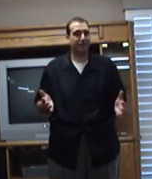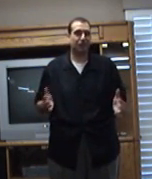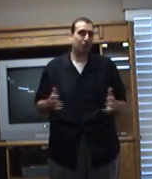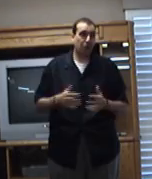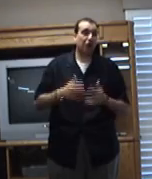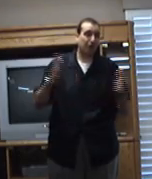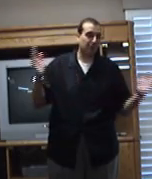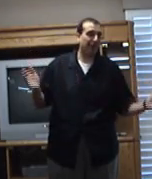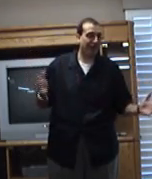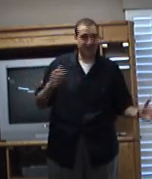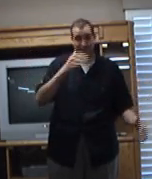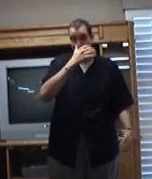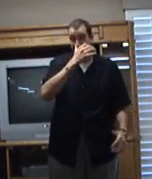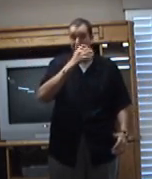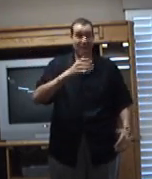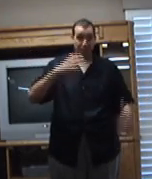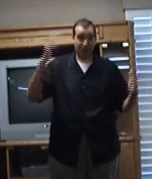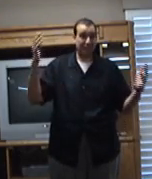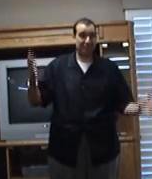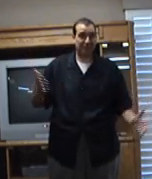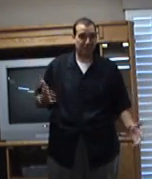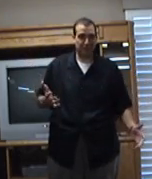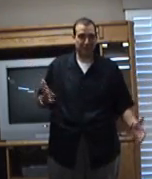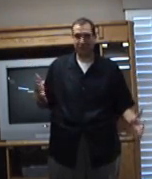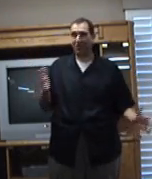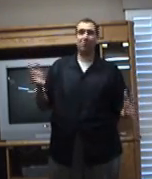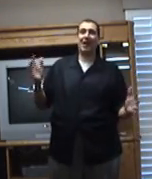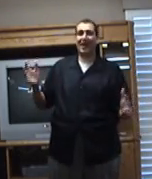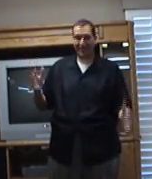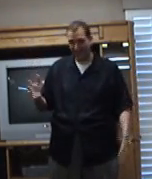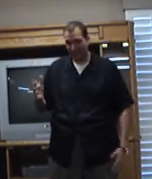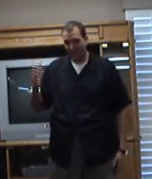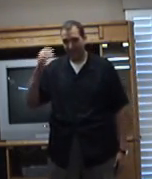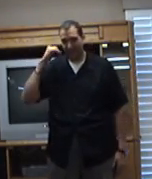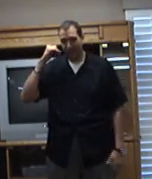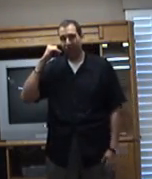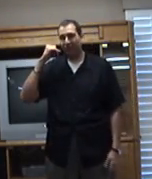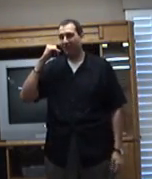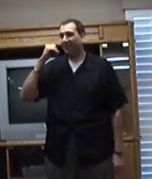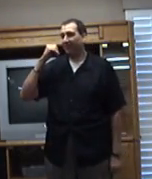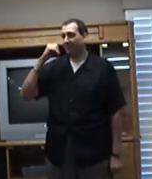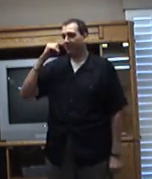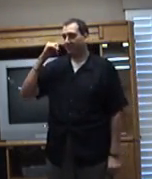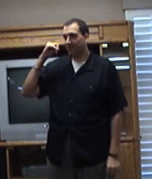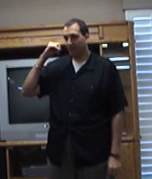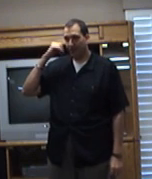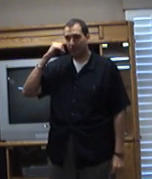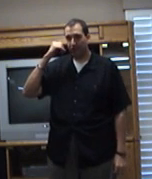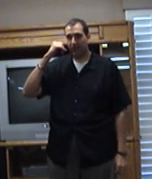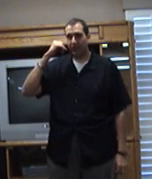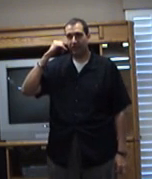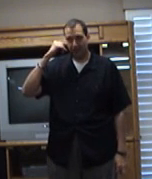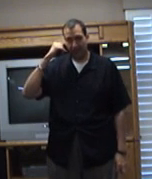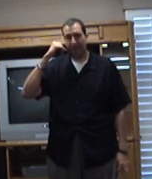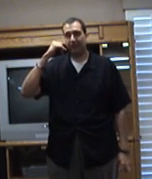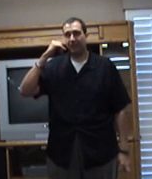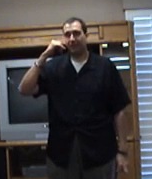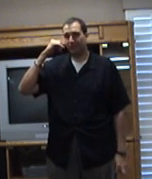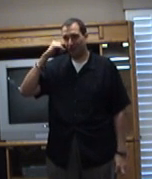and so no one calls my house at 7.30 ever unless it's an emergency. So I'm panicking. Hello? He says, hi, Giovanni. Yeah? This